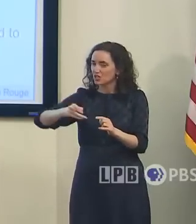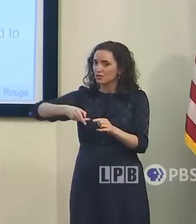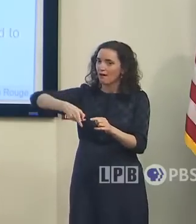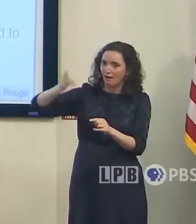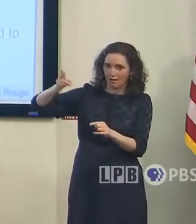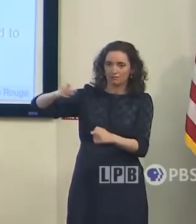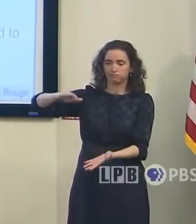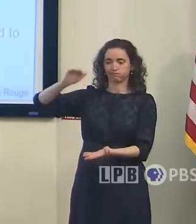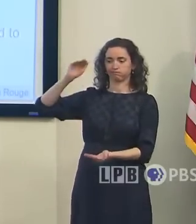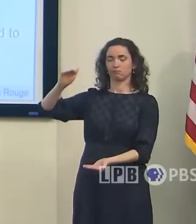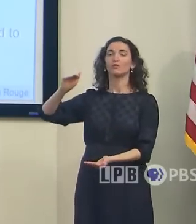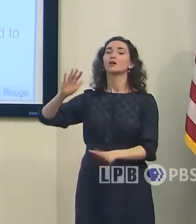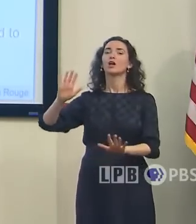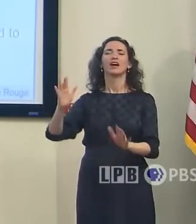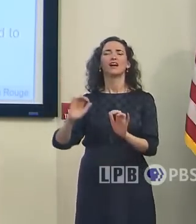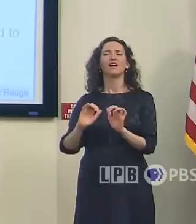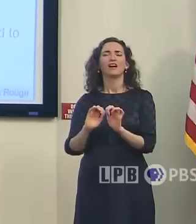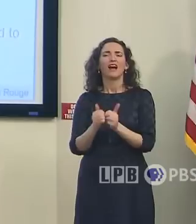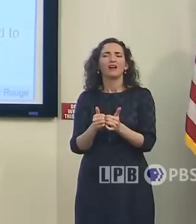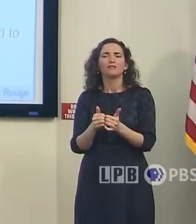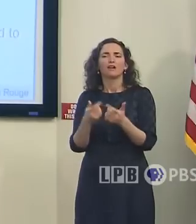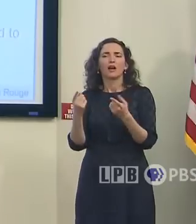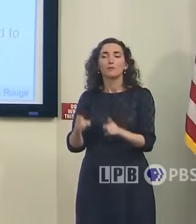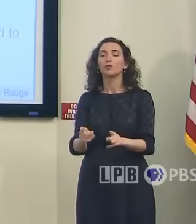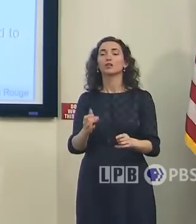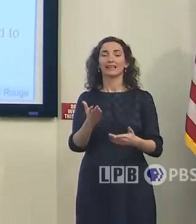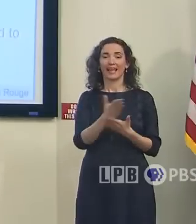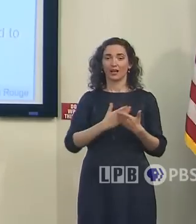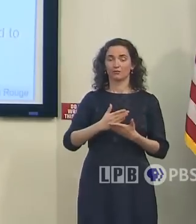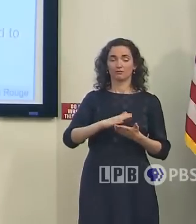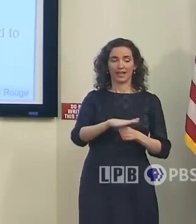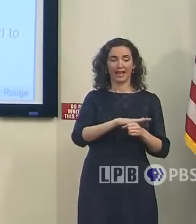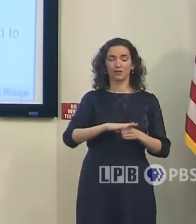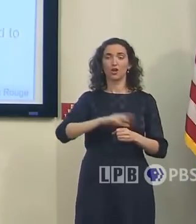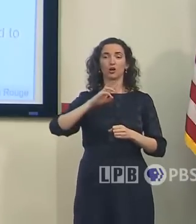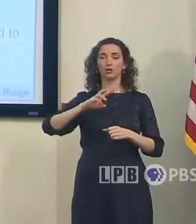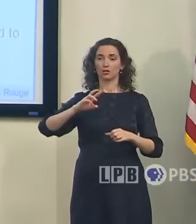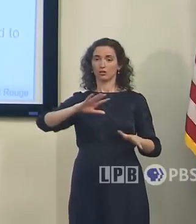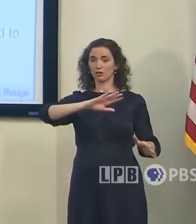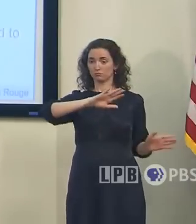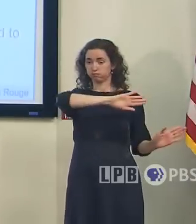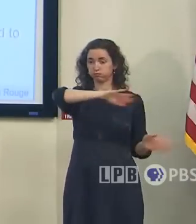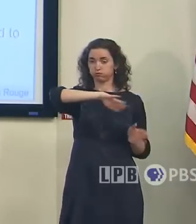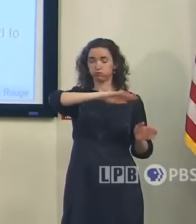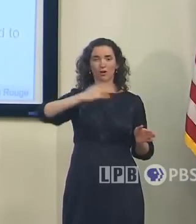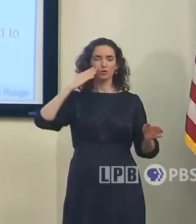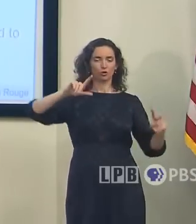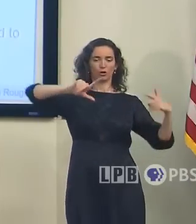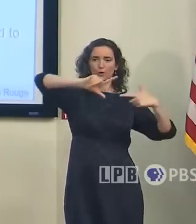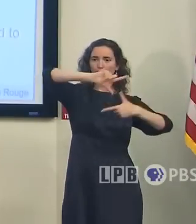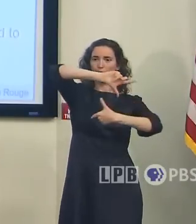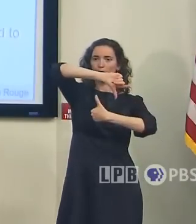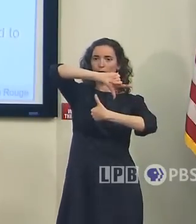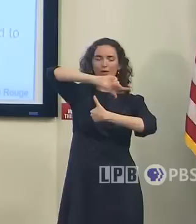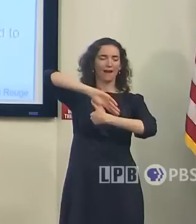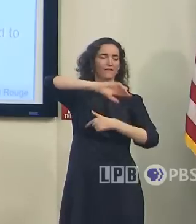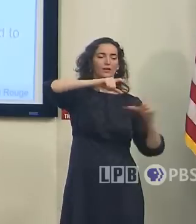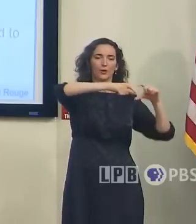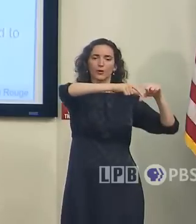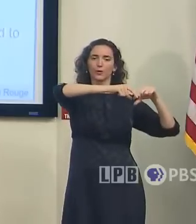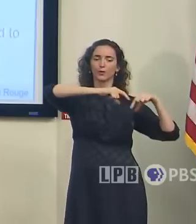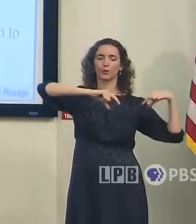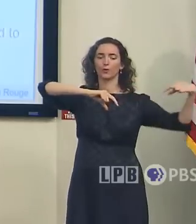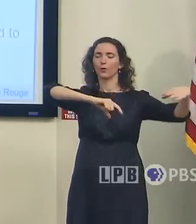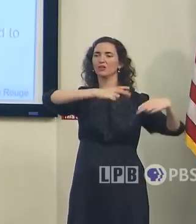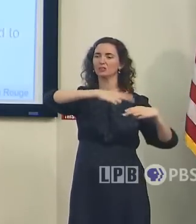location of these bands setting up. With the rainfall that we're expecting today, that happened already today, excuse me,